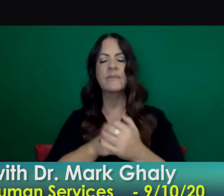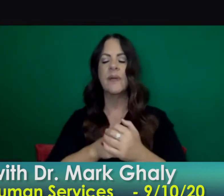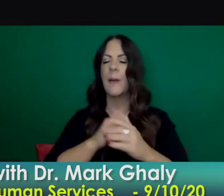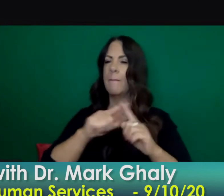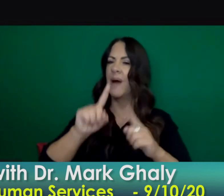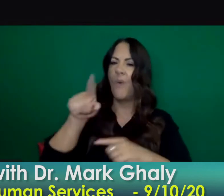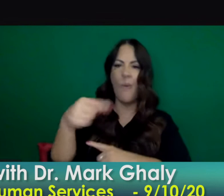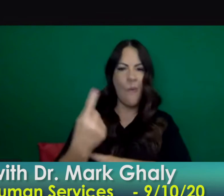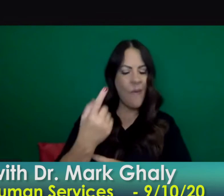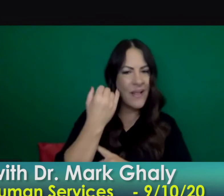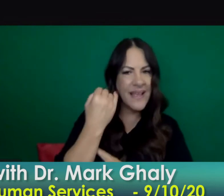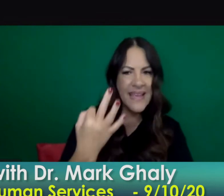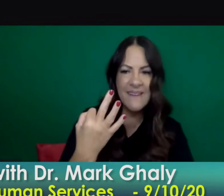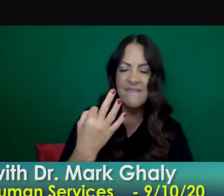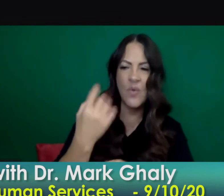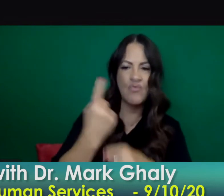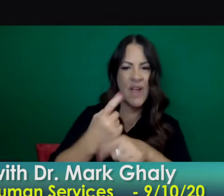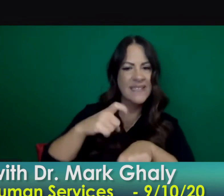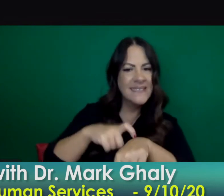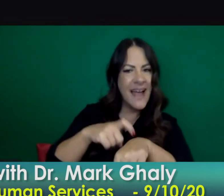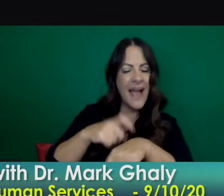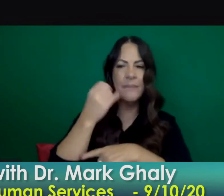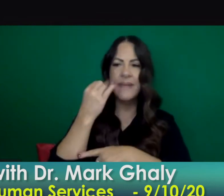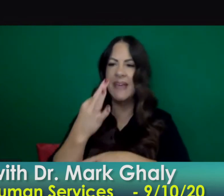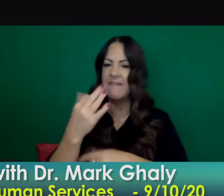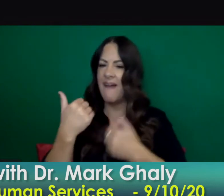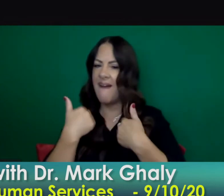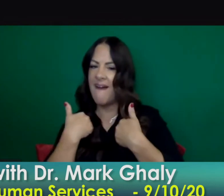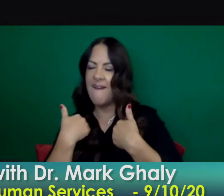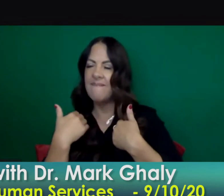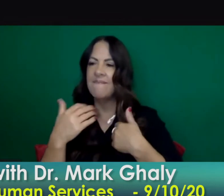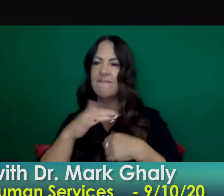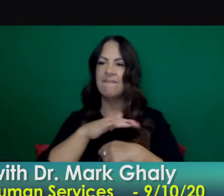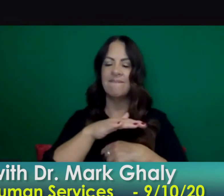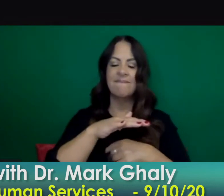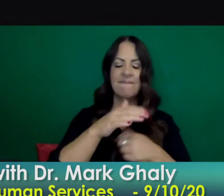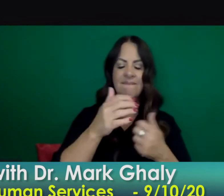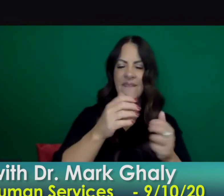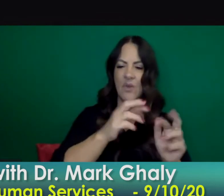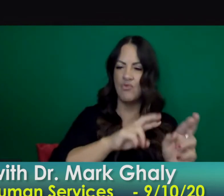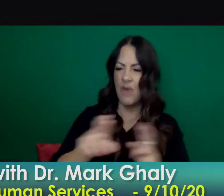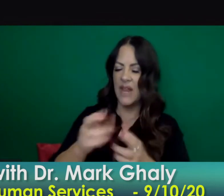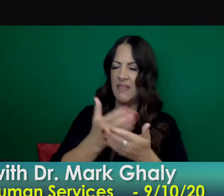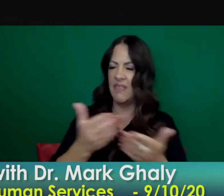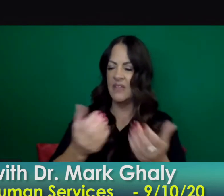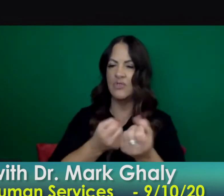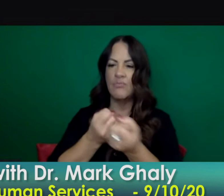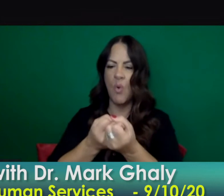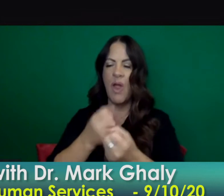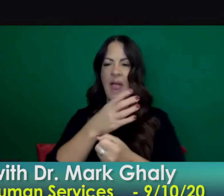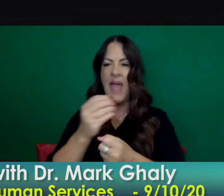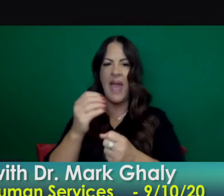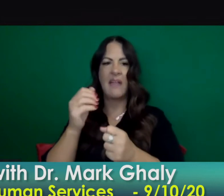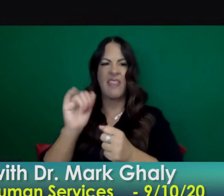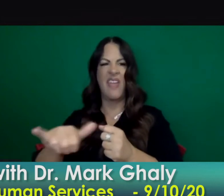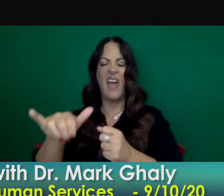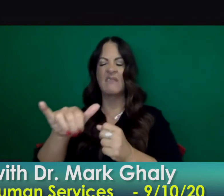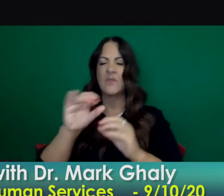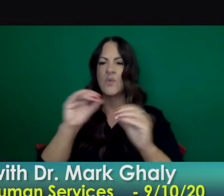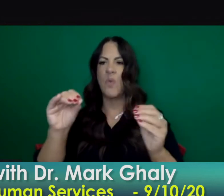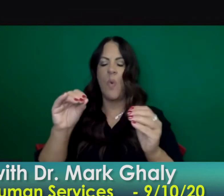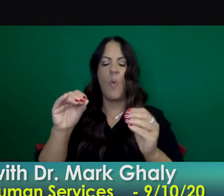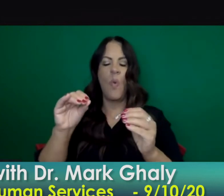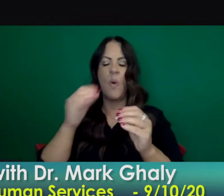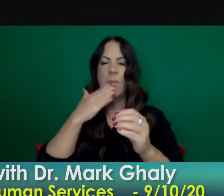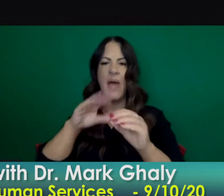believe that the timing's right and that lower risk environments are indeed uh able to be created so